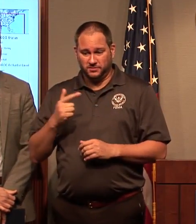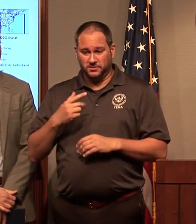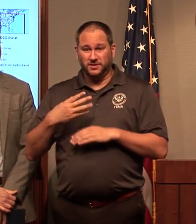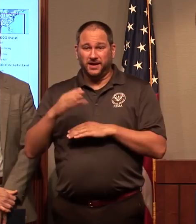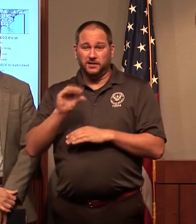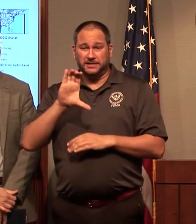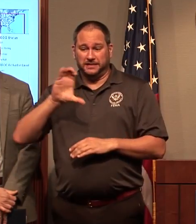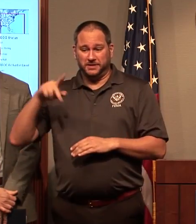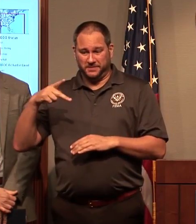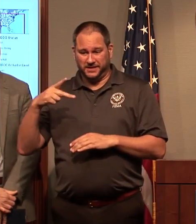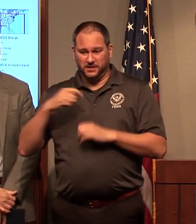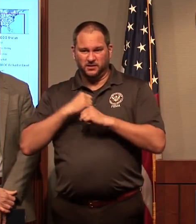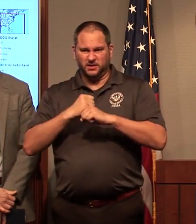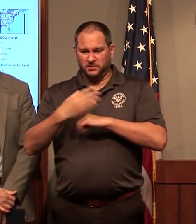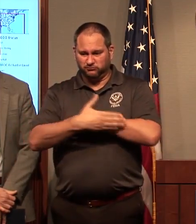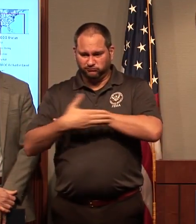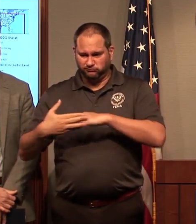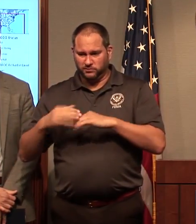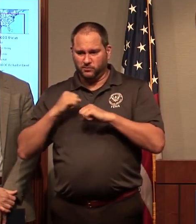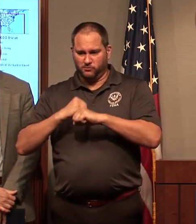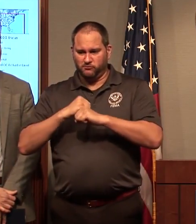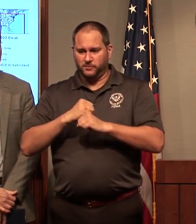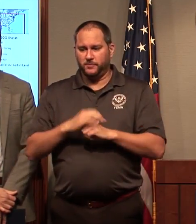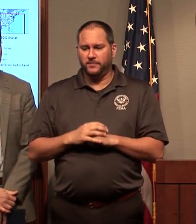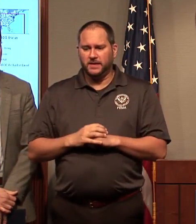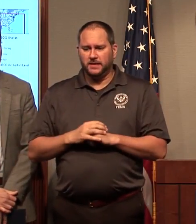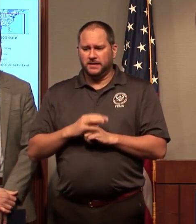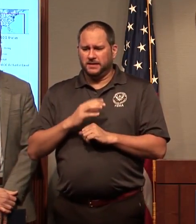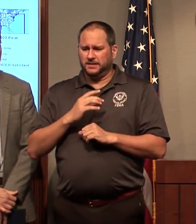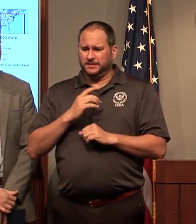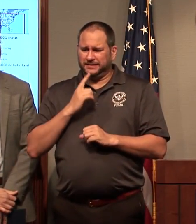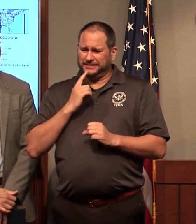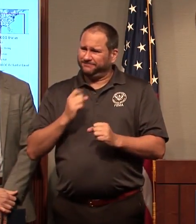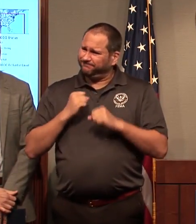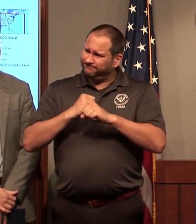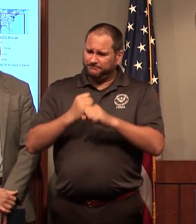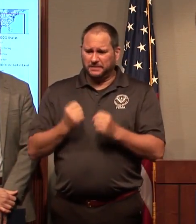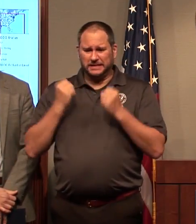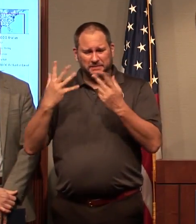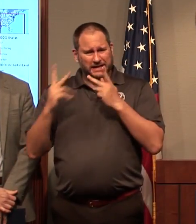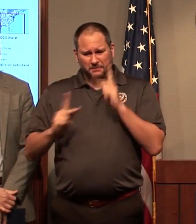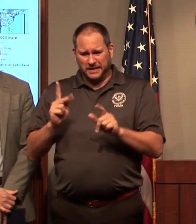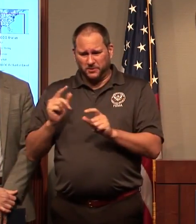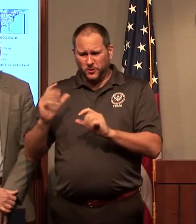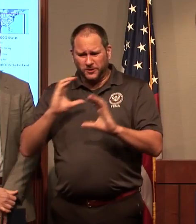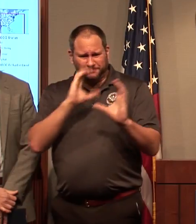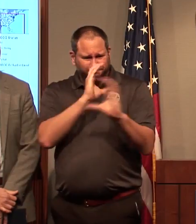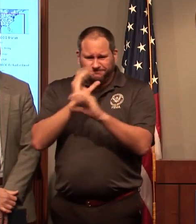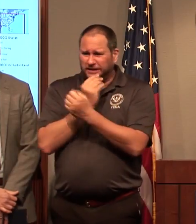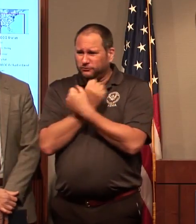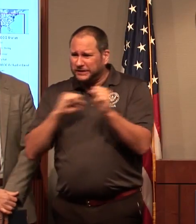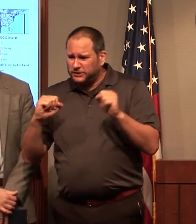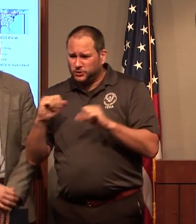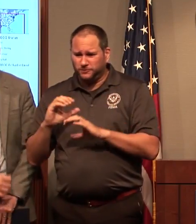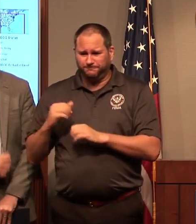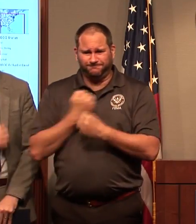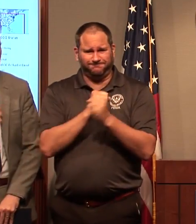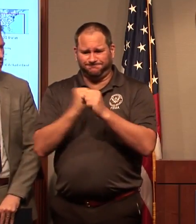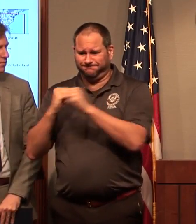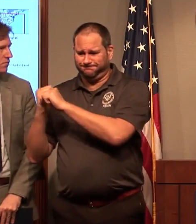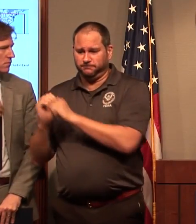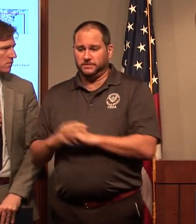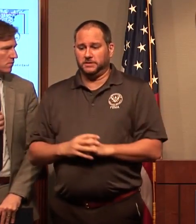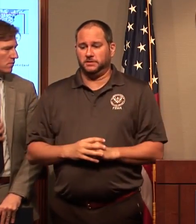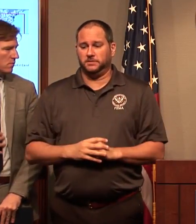have deployed significant assets to the area to assist in search and rescue efforts. We are very pleased that the weather is allowing